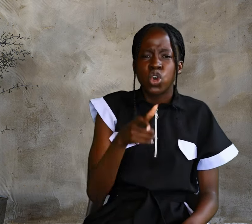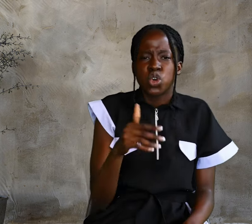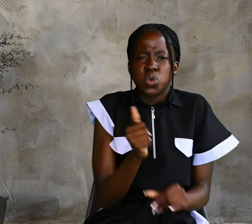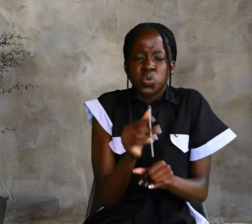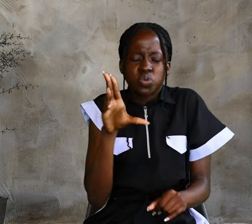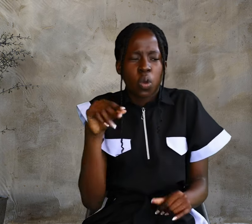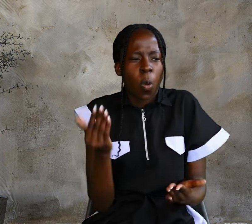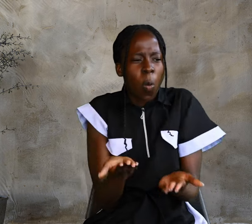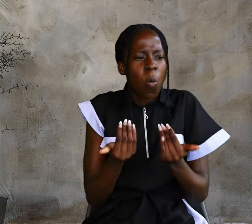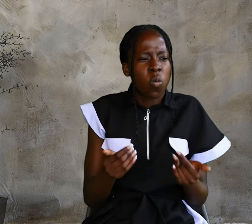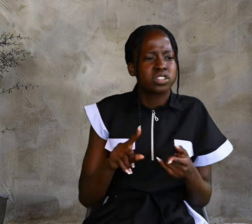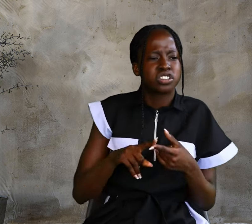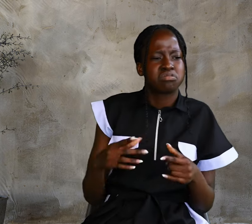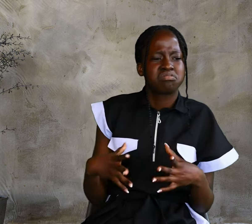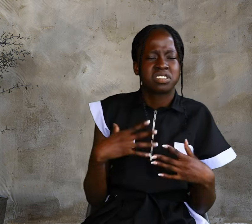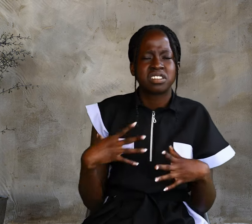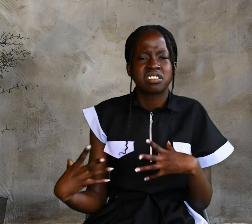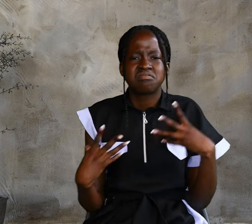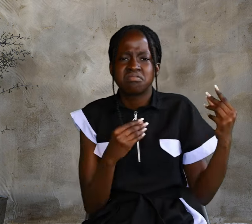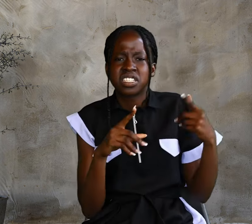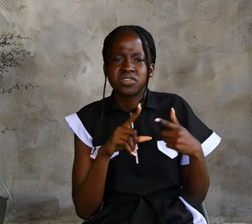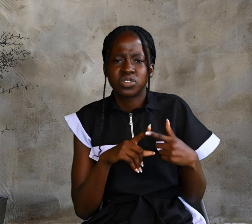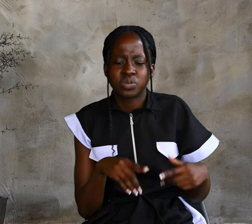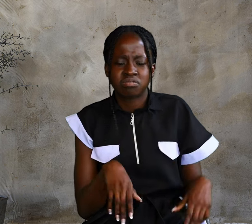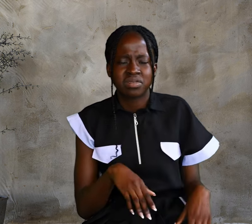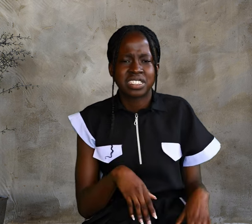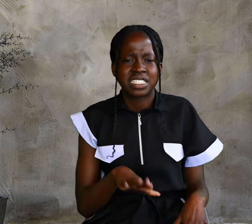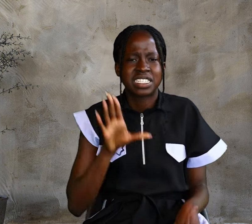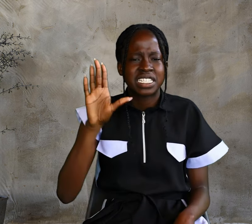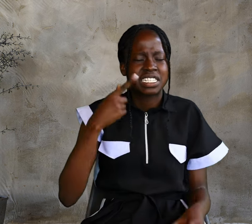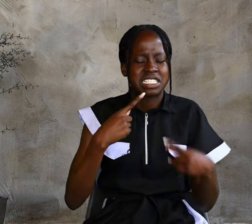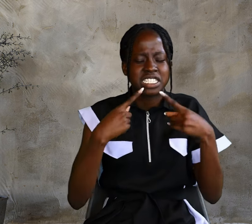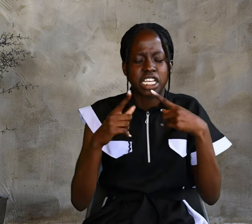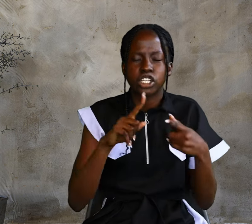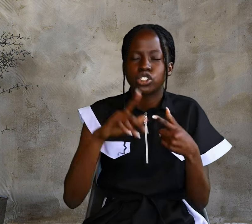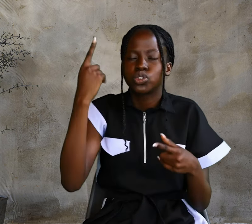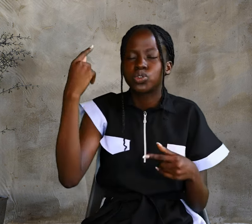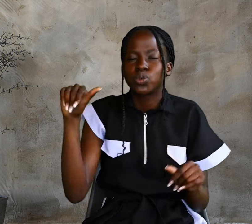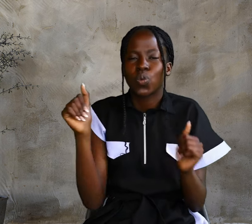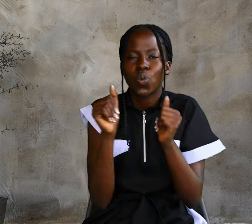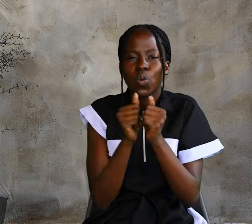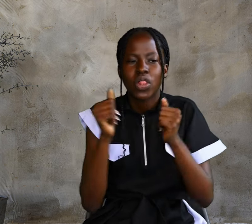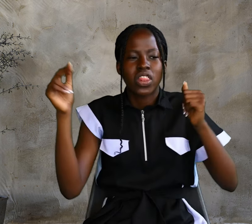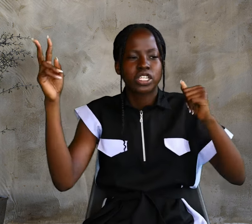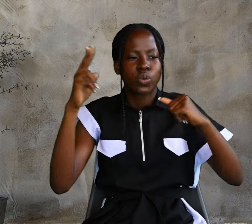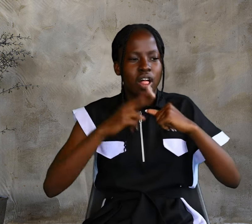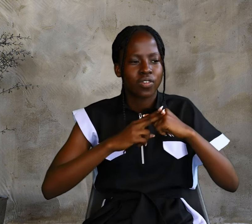You do not want to leave too, do you? Jesus asked the twelve.